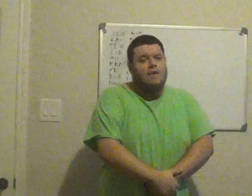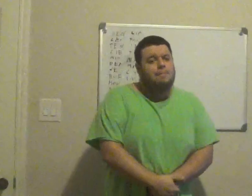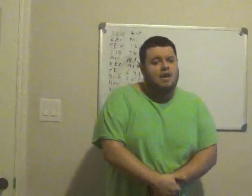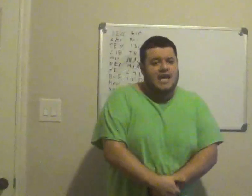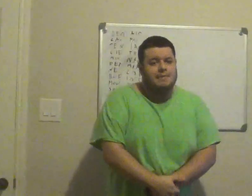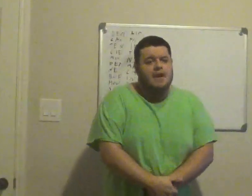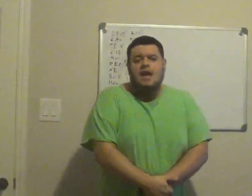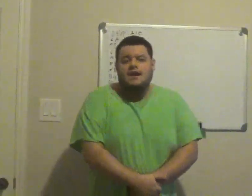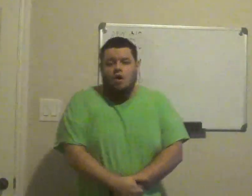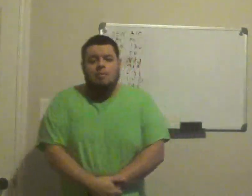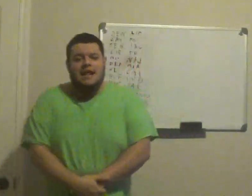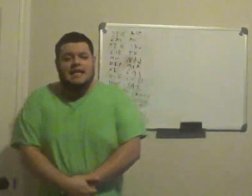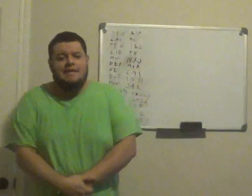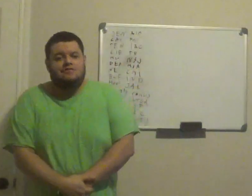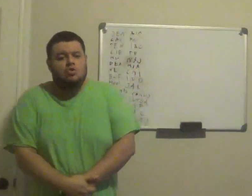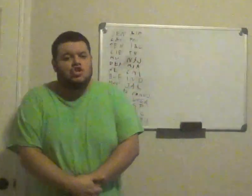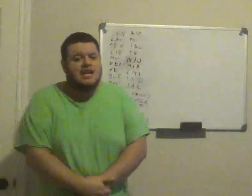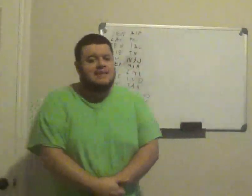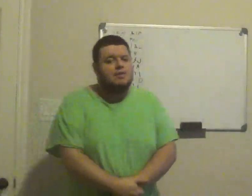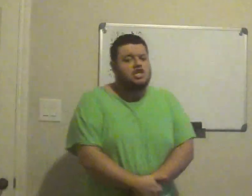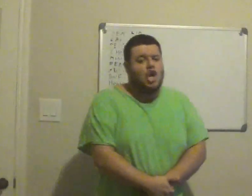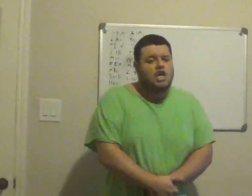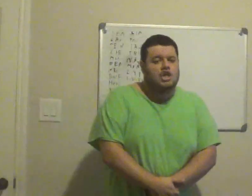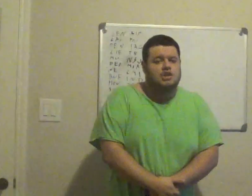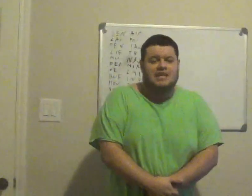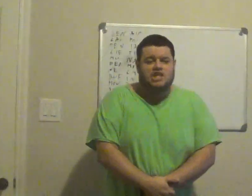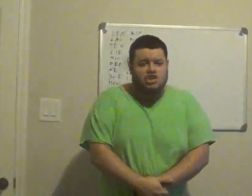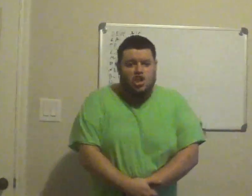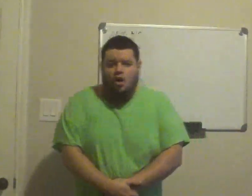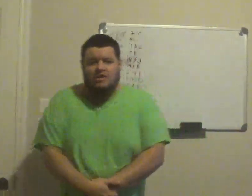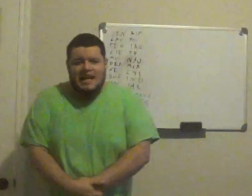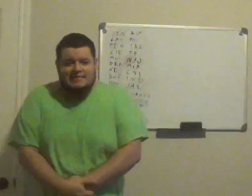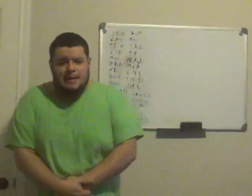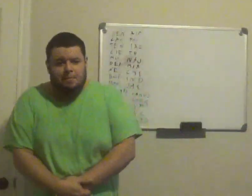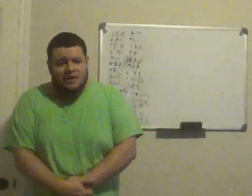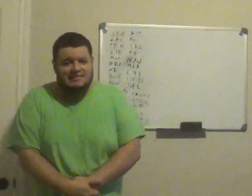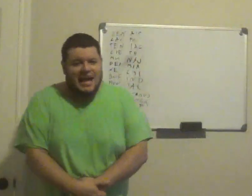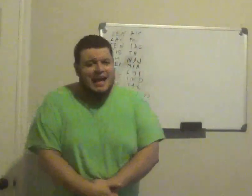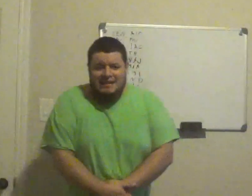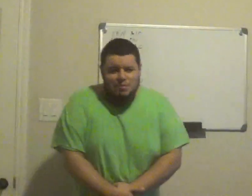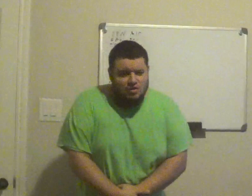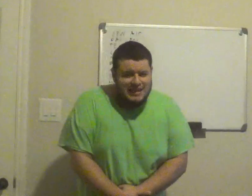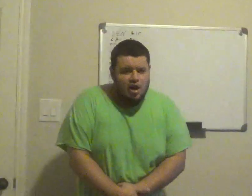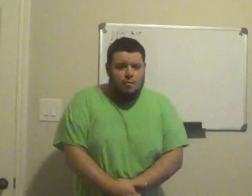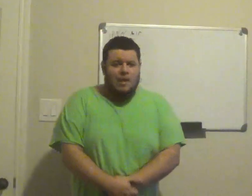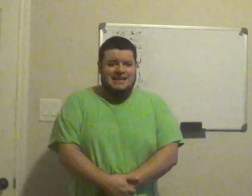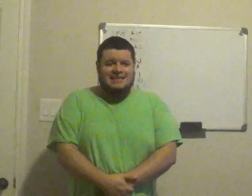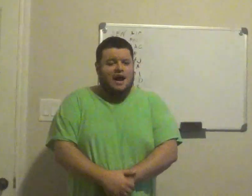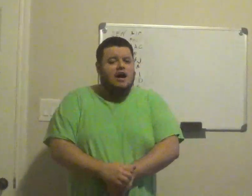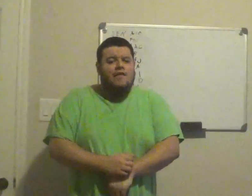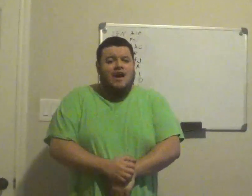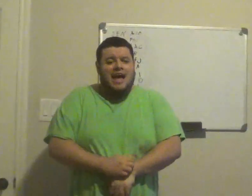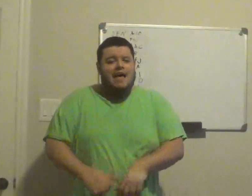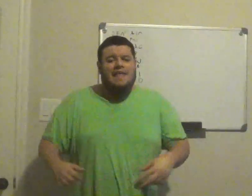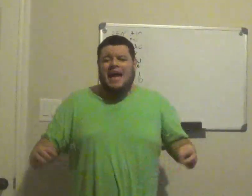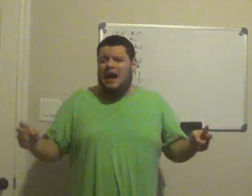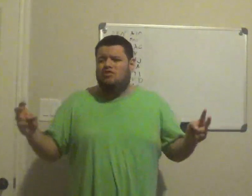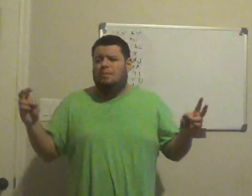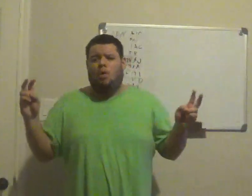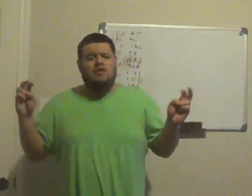football game, nobody gives two shits about the Chargers, they just don't, simple as that, this was a terrible idea, have, they have, supposedly